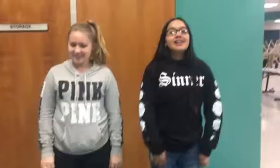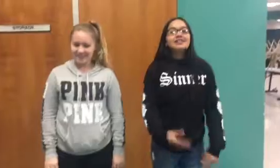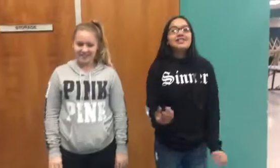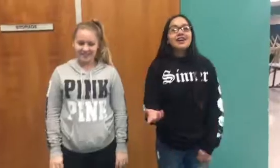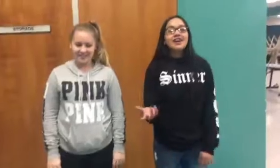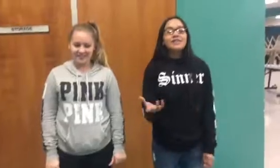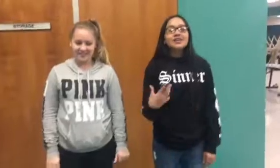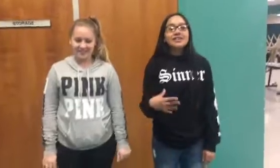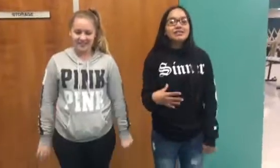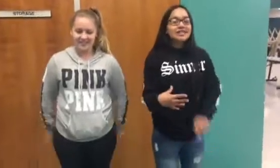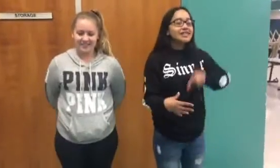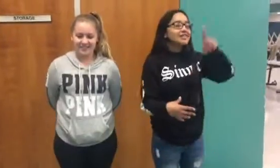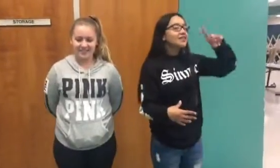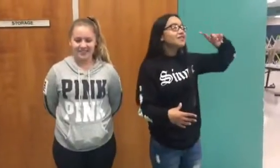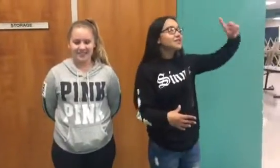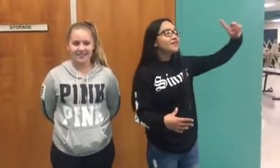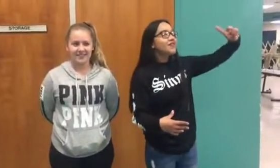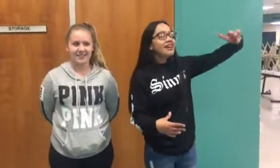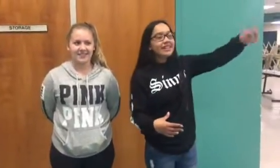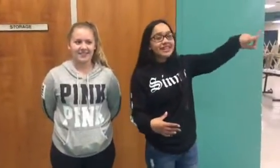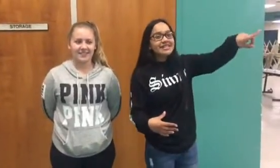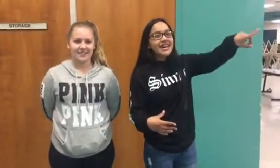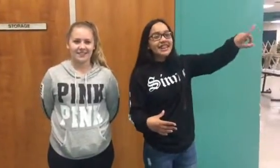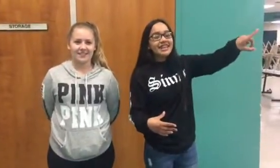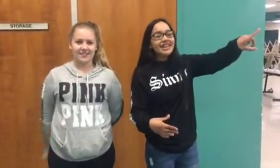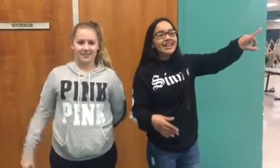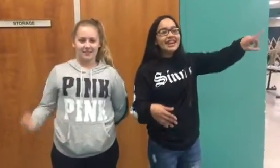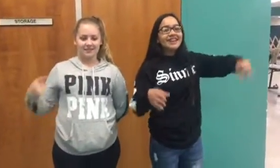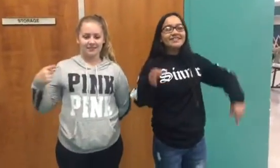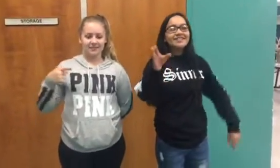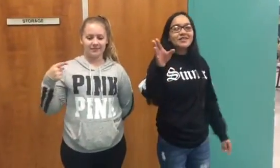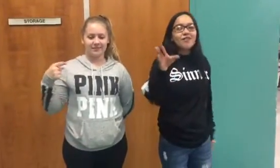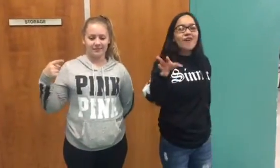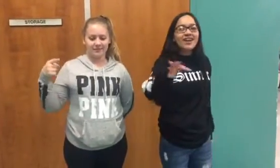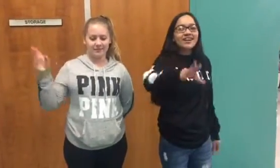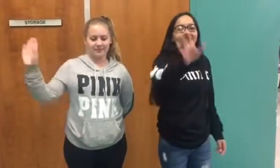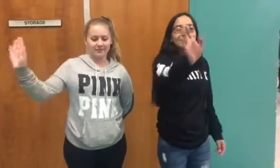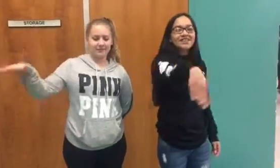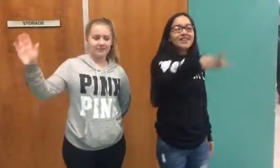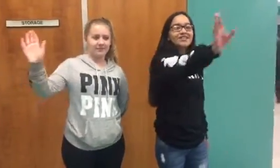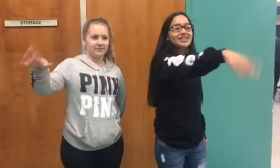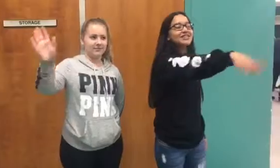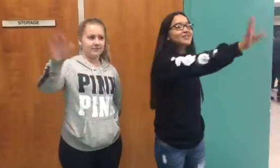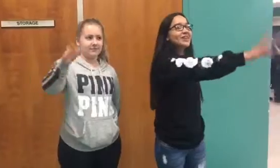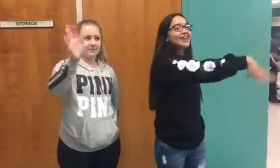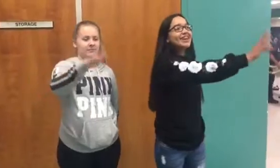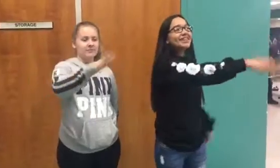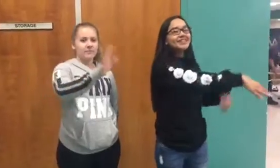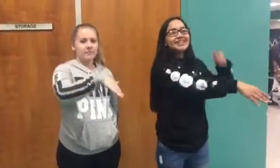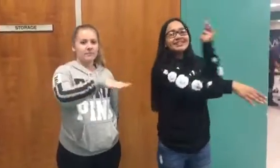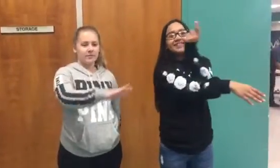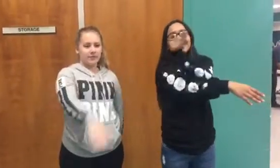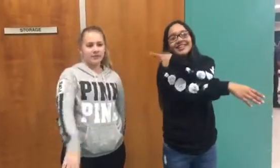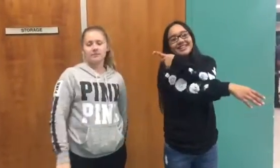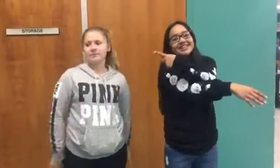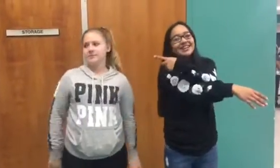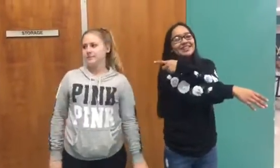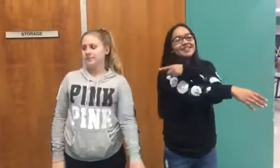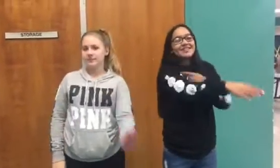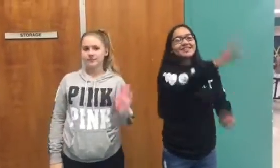So if our team is going to go score on this side of the net, or on the court, then you go this way. If they score on this side of the court,